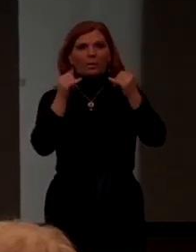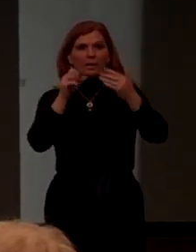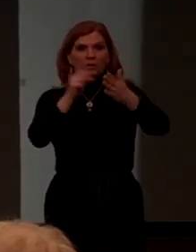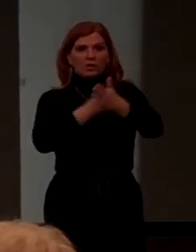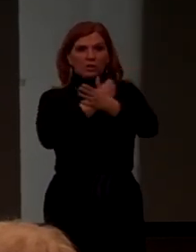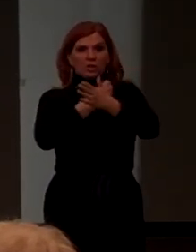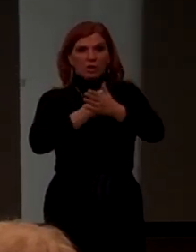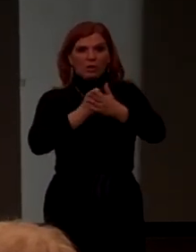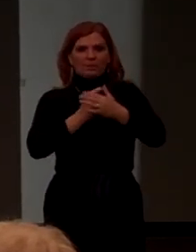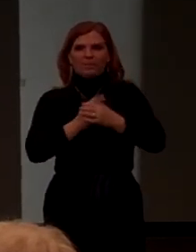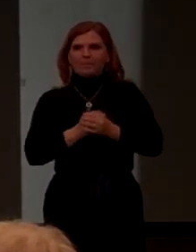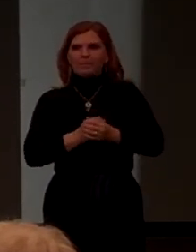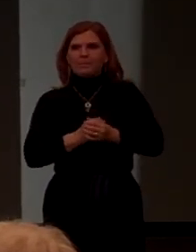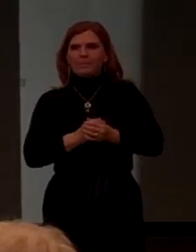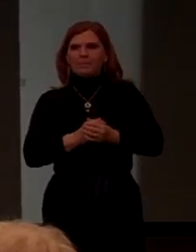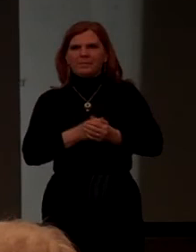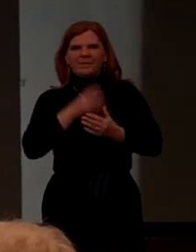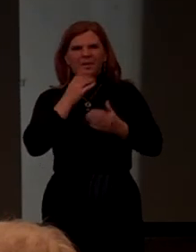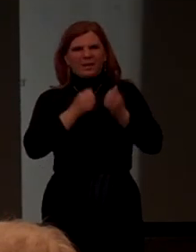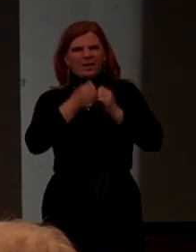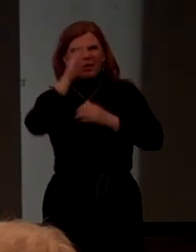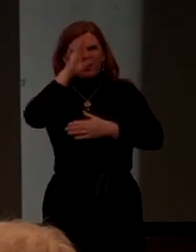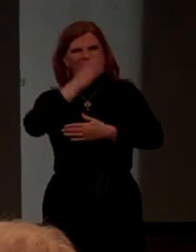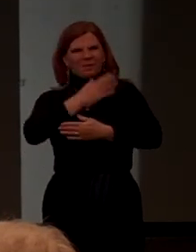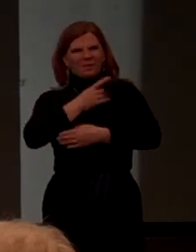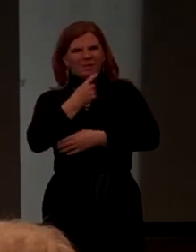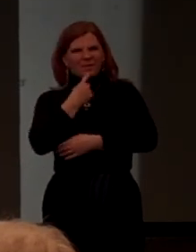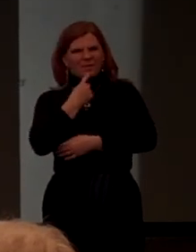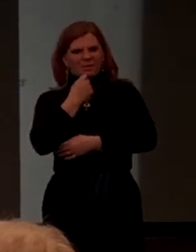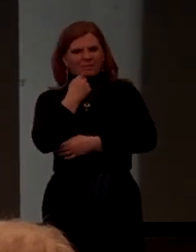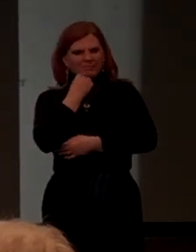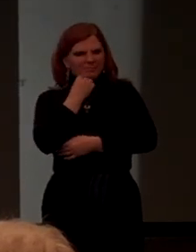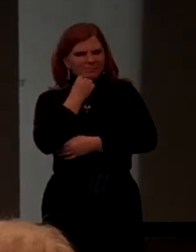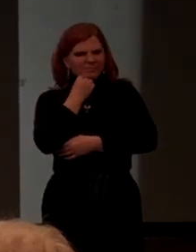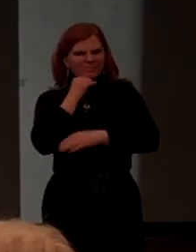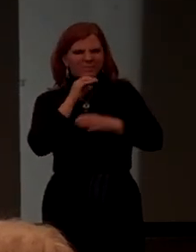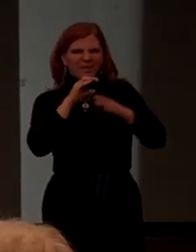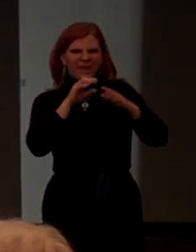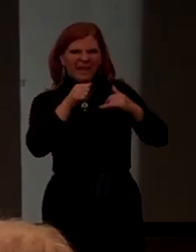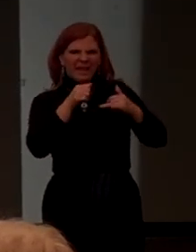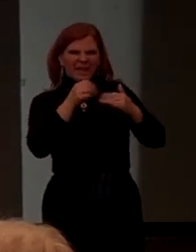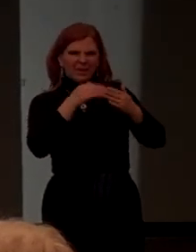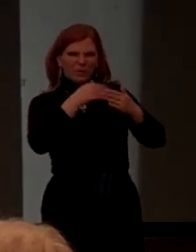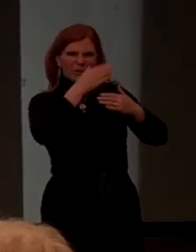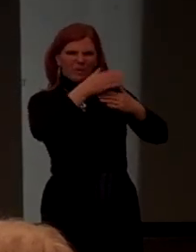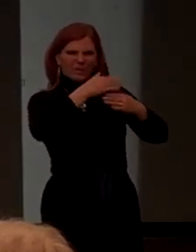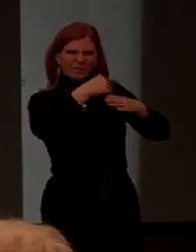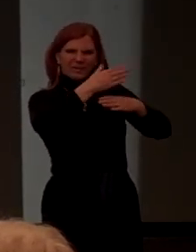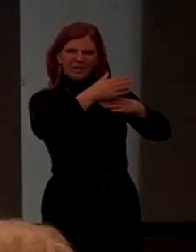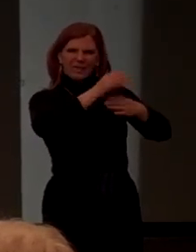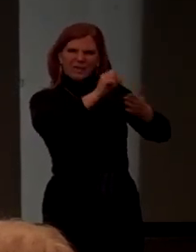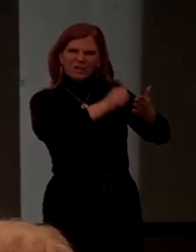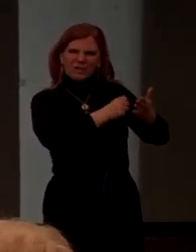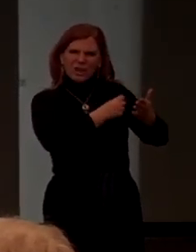a song, and our oldest son says, Garrett says, how do you advance to the next song?